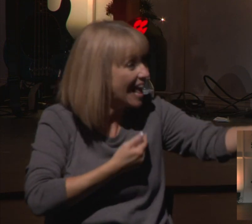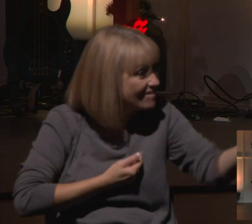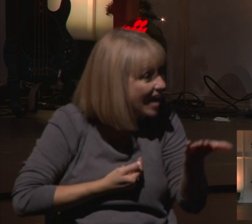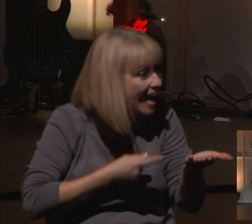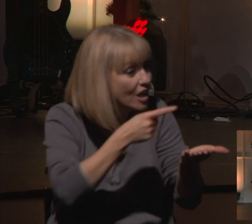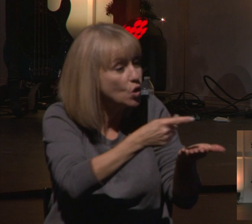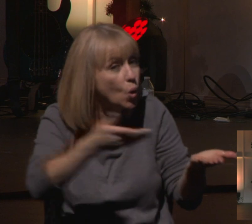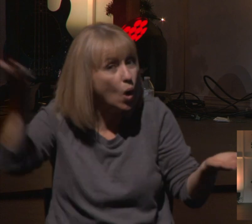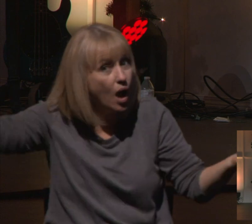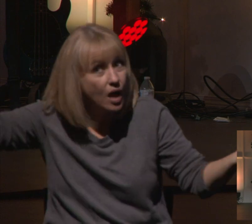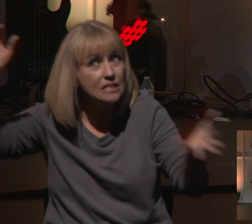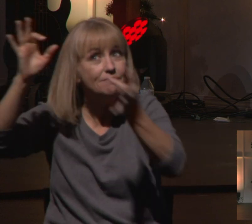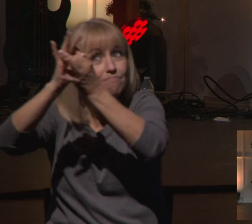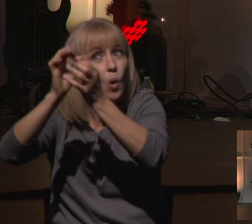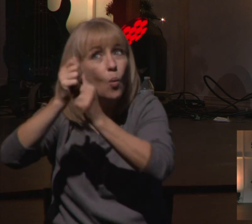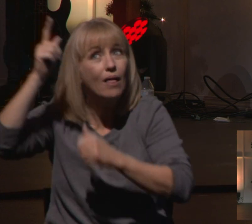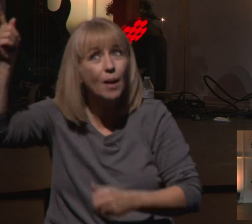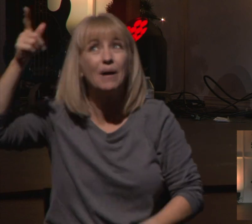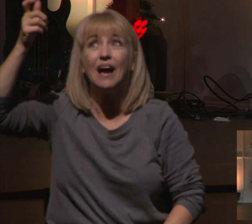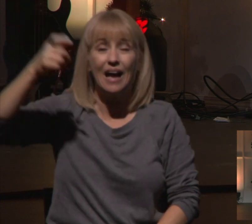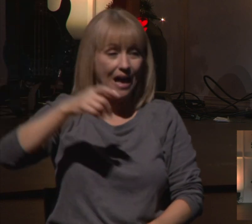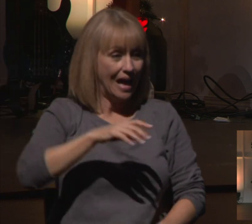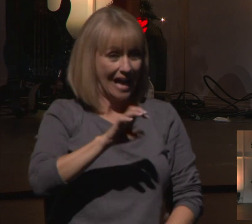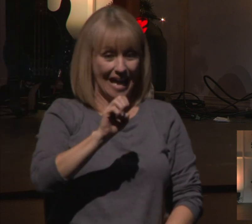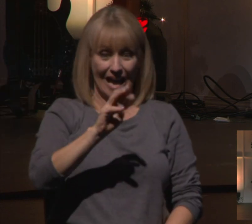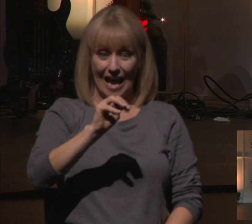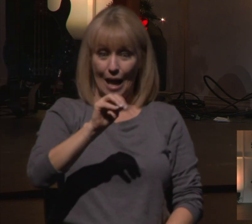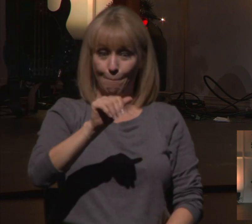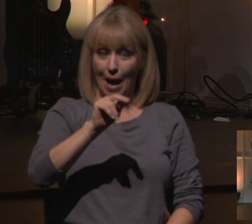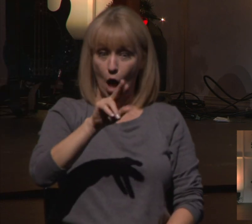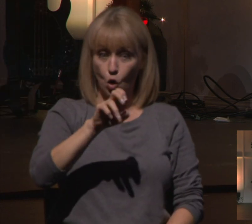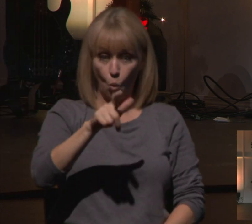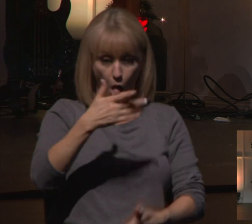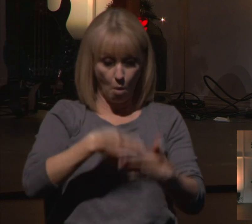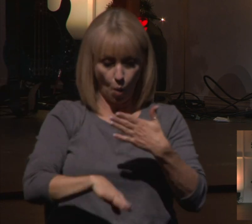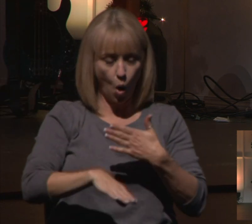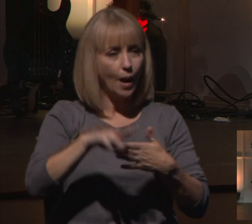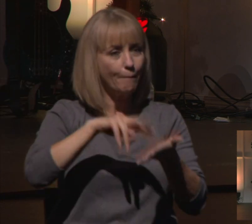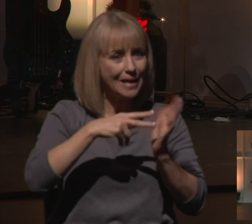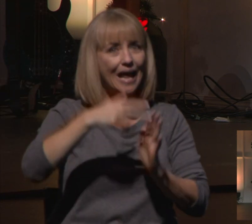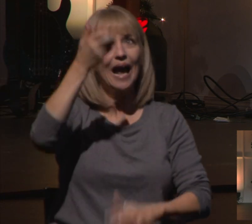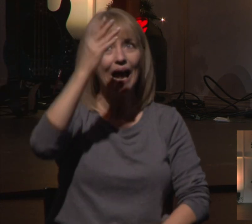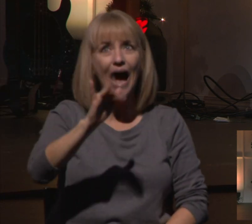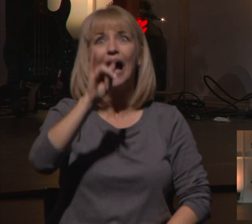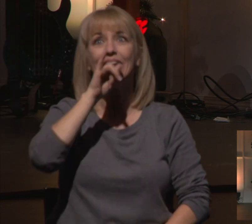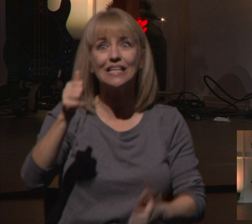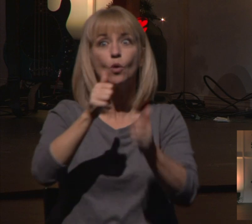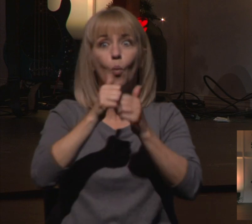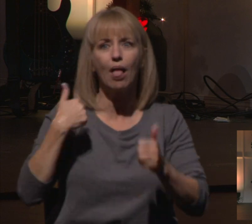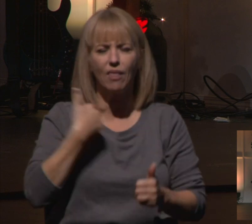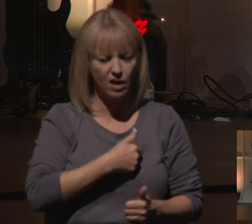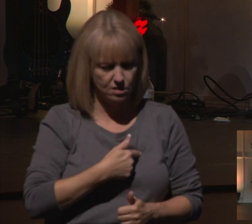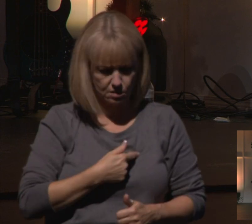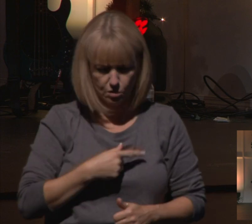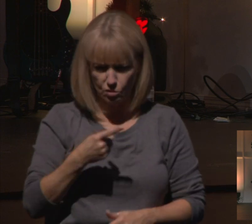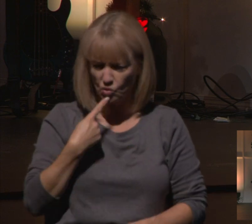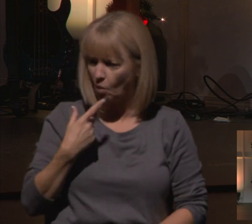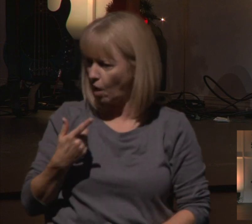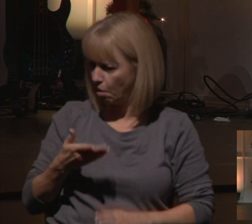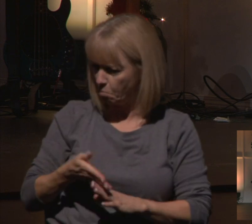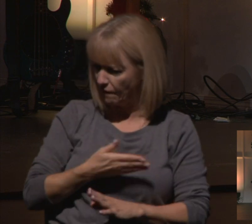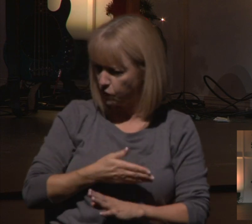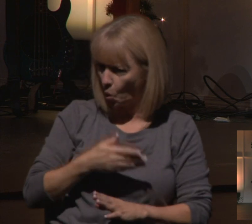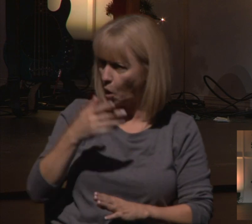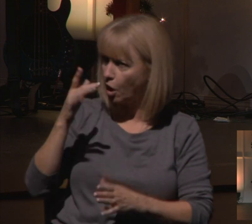is with us. Now the question I have is, was God not with them before? Did God somehow completely